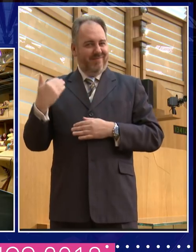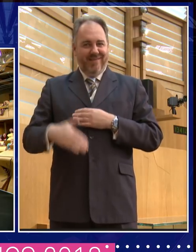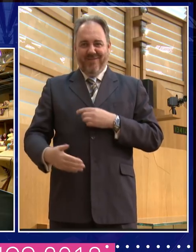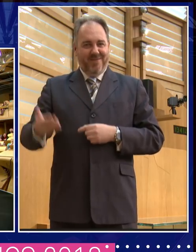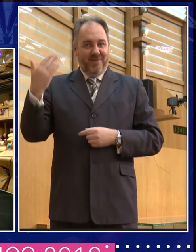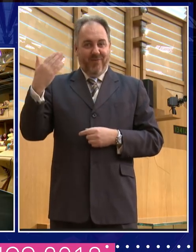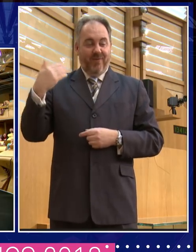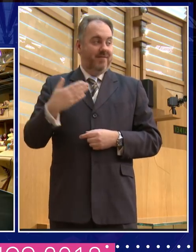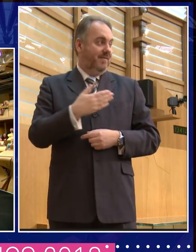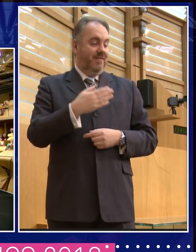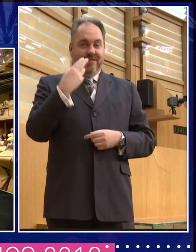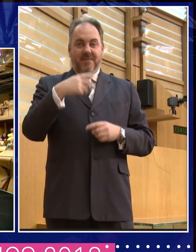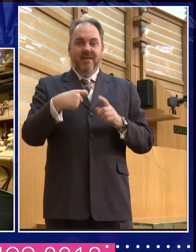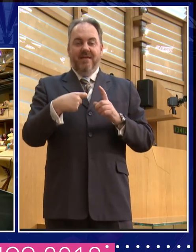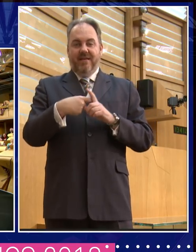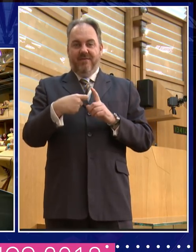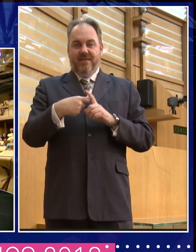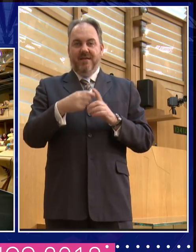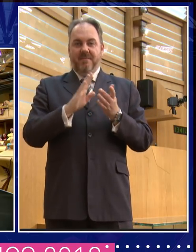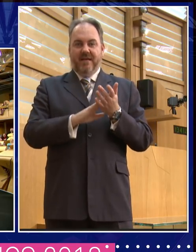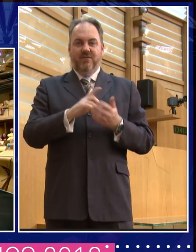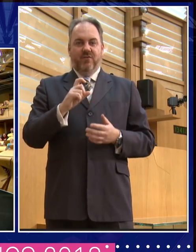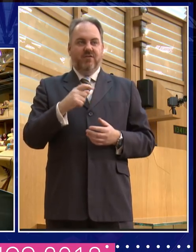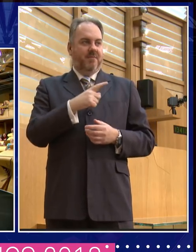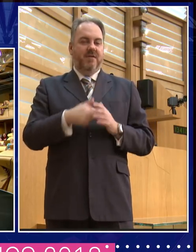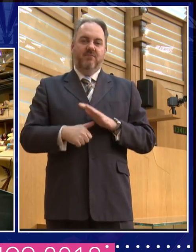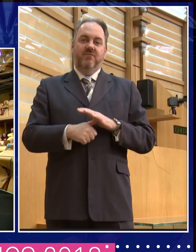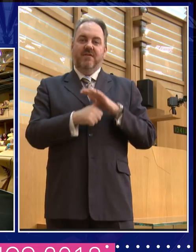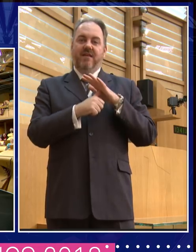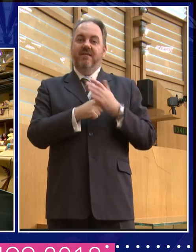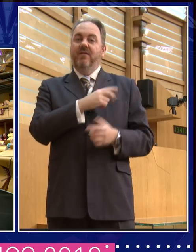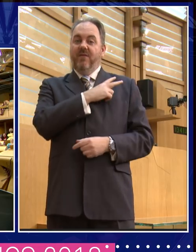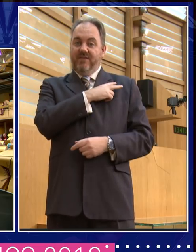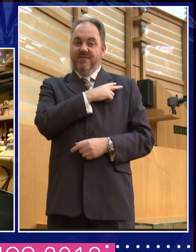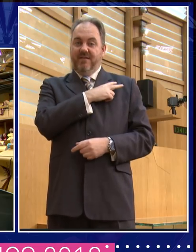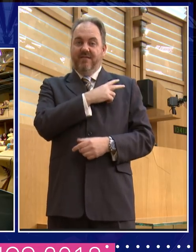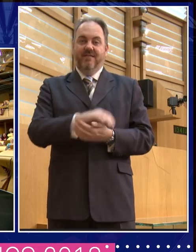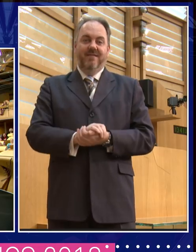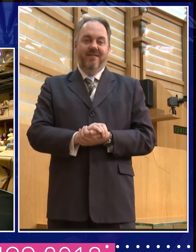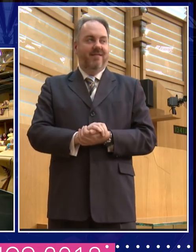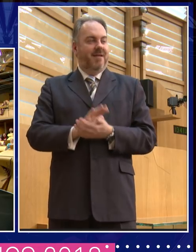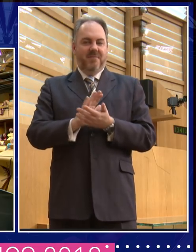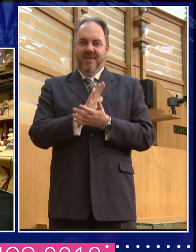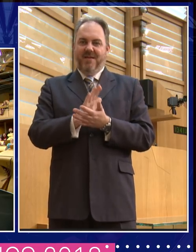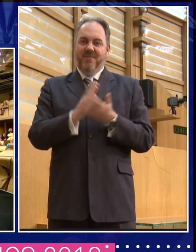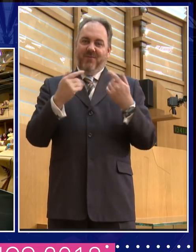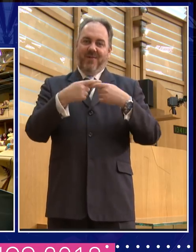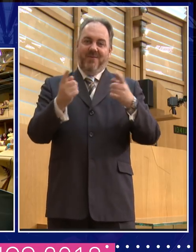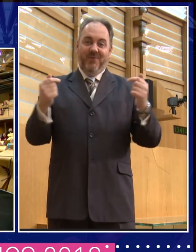My name is Ken McIntosh, I'm the Presiding Officer here at Holyrood and delighted to welcome you this afternoon. Thank you very much for coming along to the Festival of